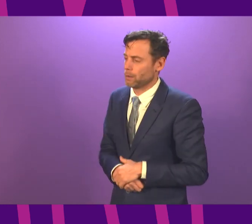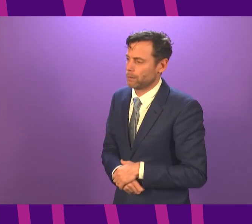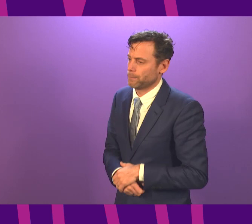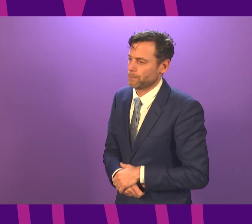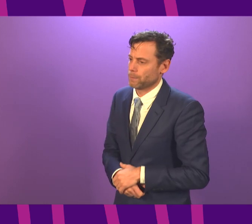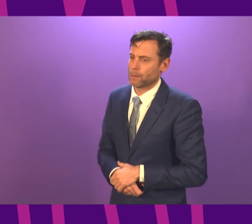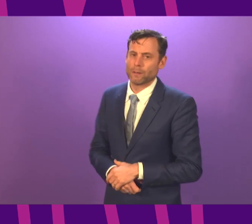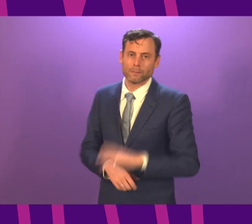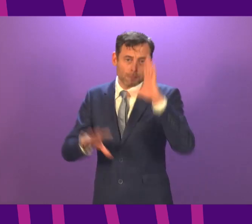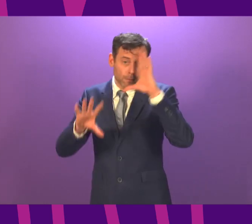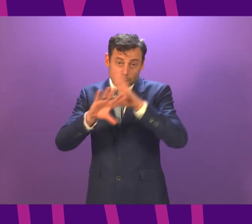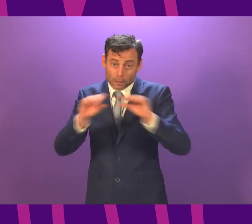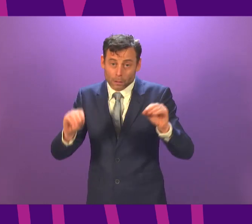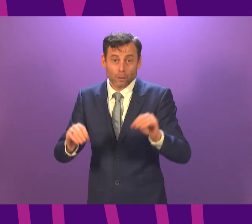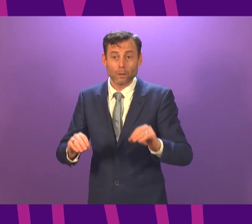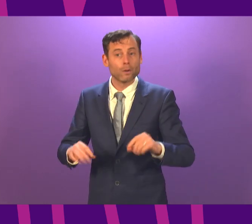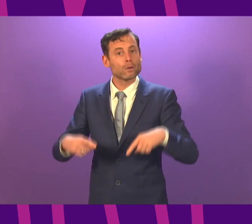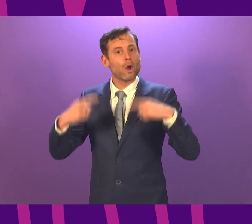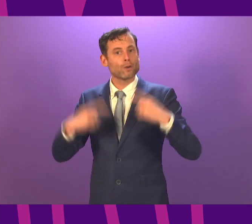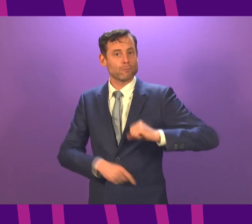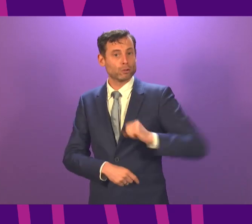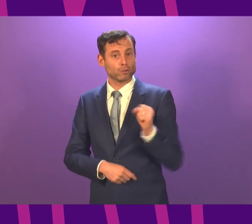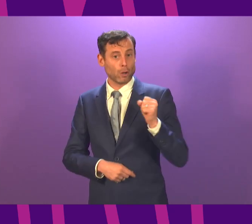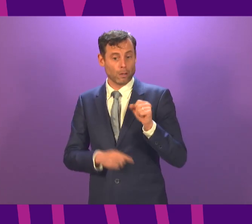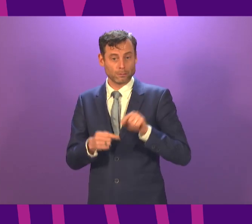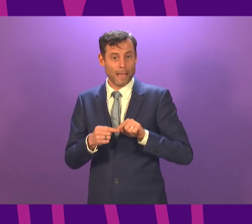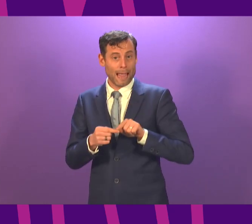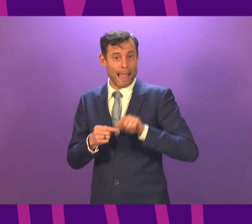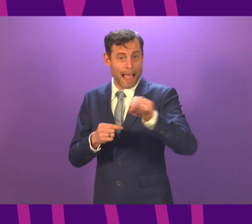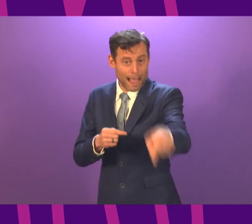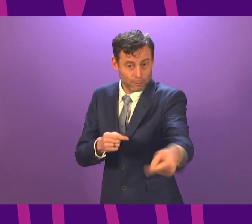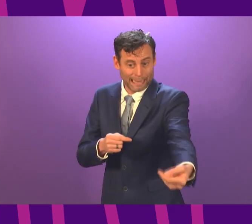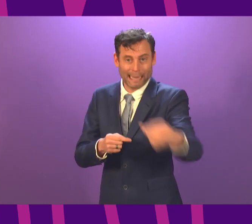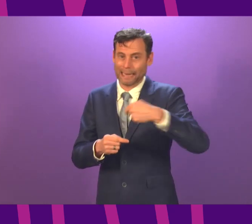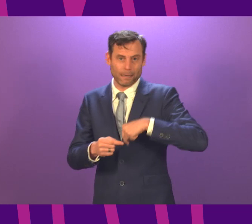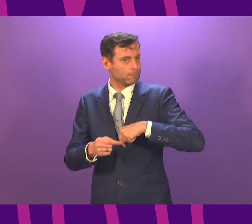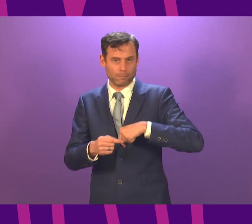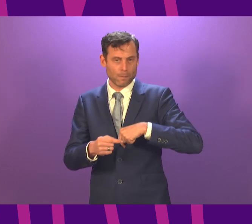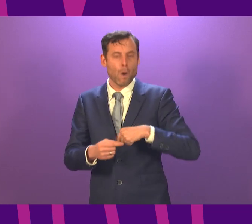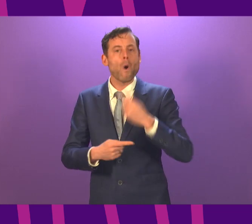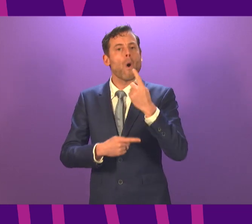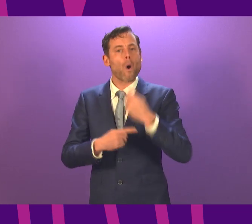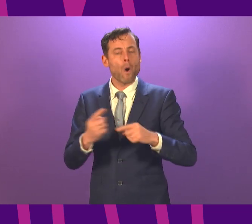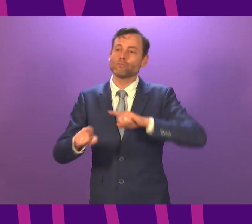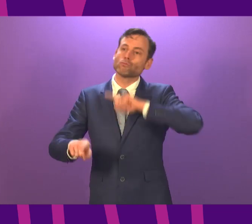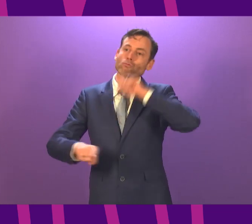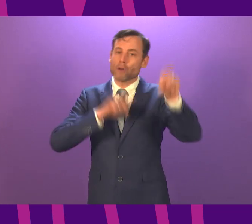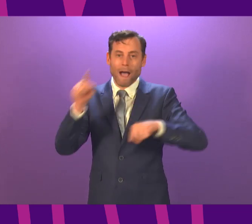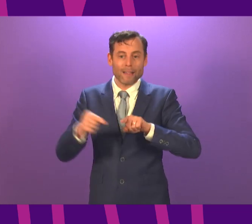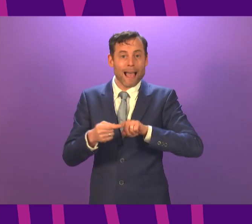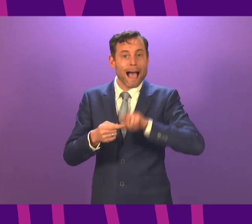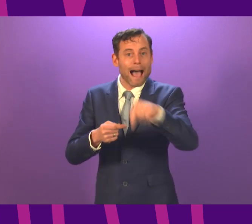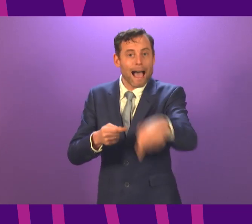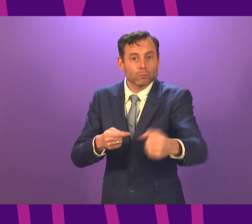no one is allowed to travel into or out of Scotland unless it is for an essential purpose. A number of other